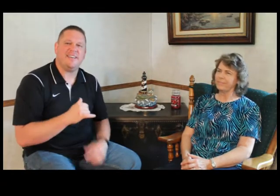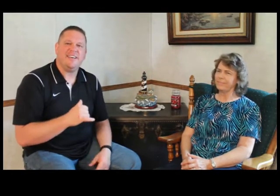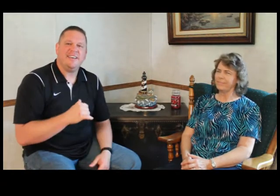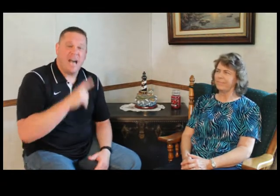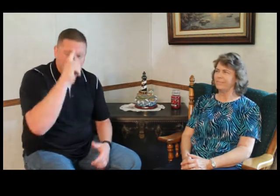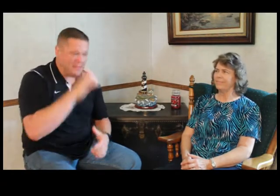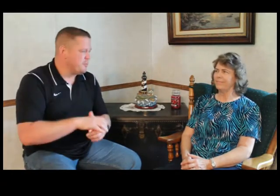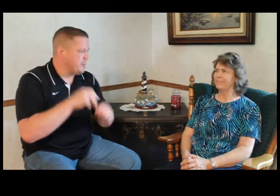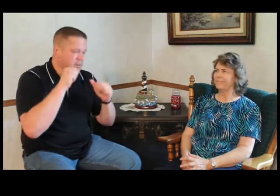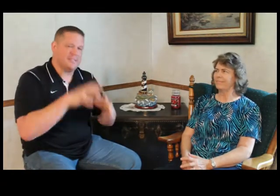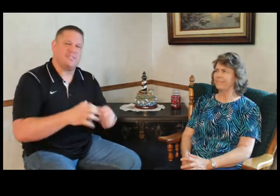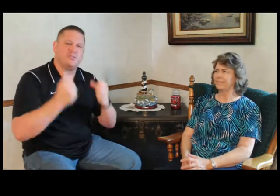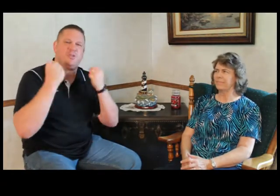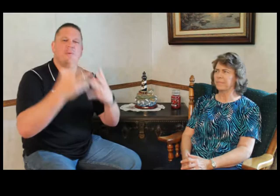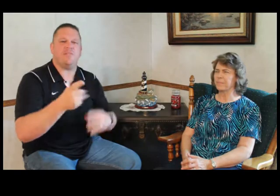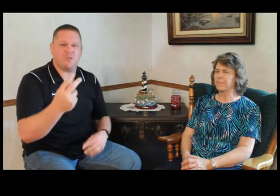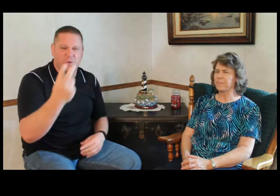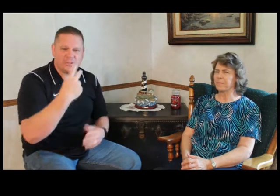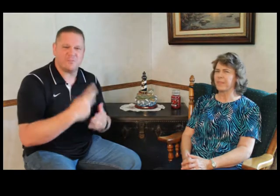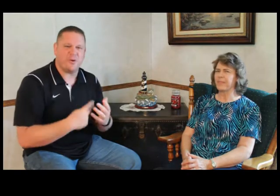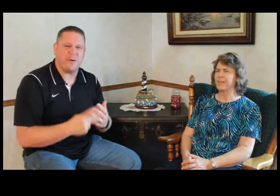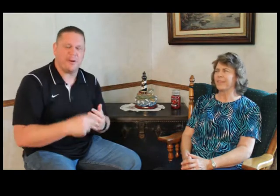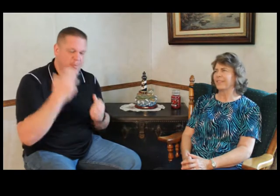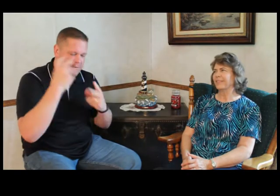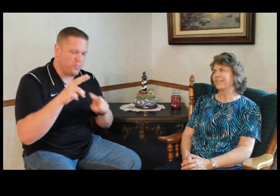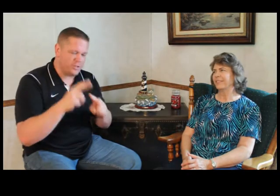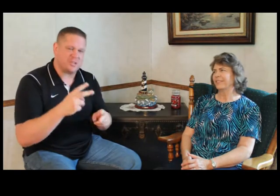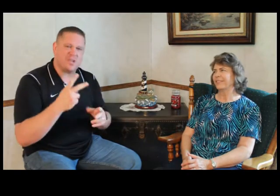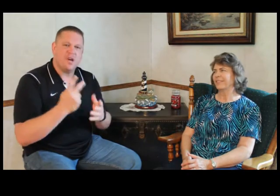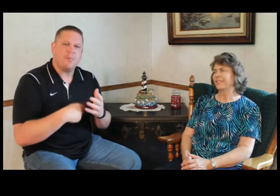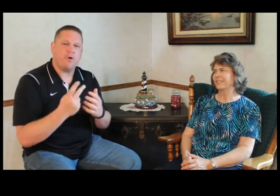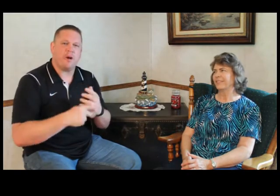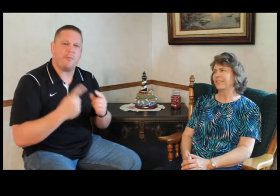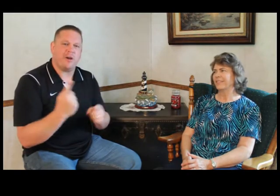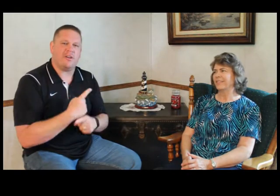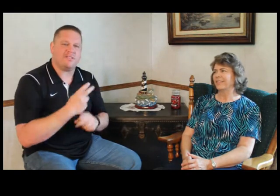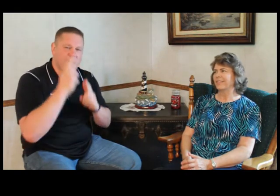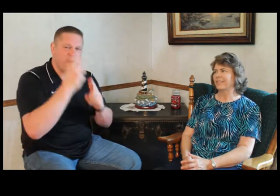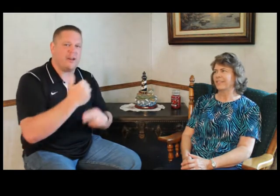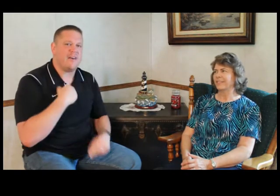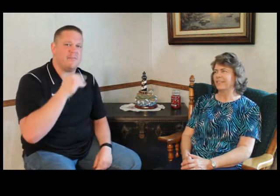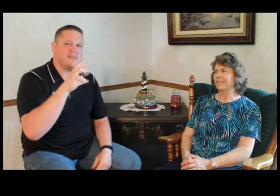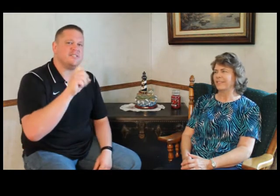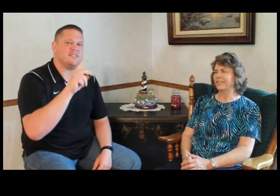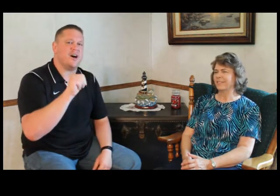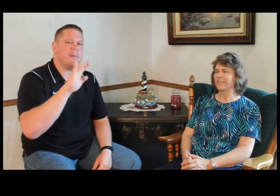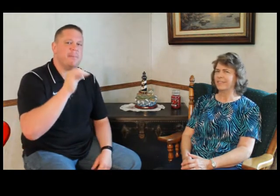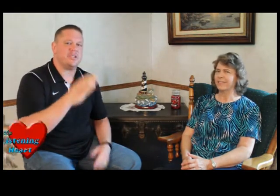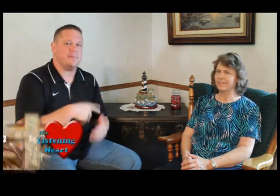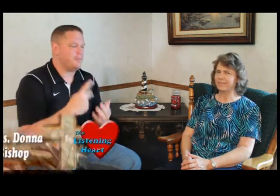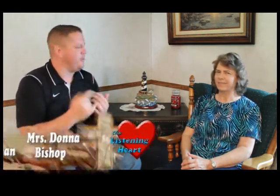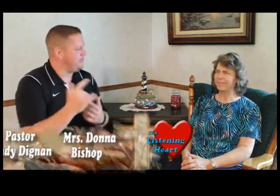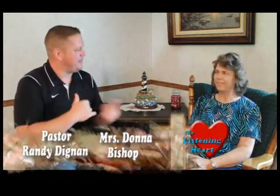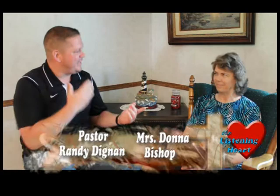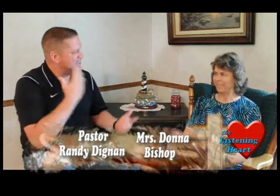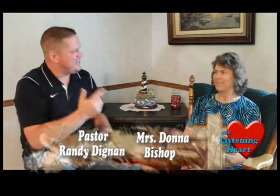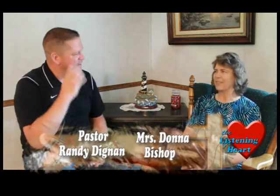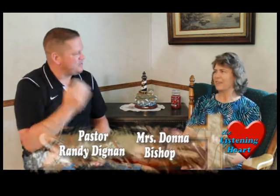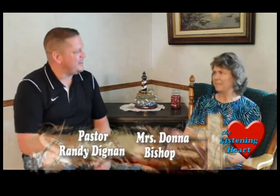I believe will be a blessing to so many of you as watch this program. I know many of you watch this program regularly. It's an honor to have Mrs. Donna Bishop on the program today. Thank you for being